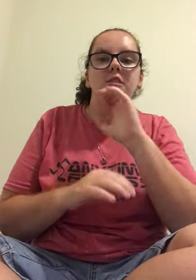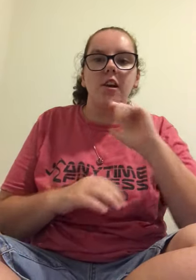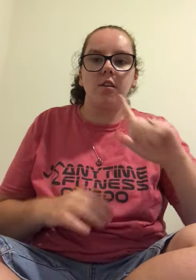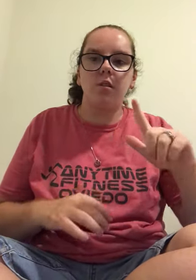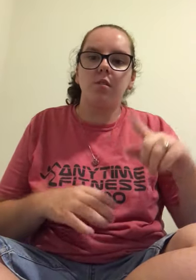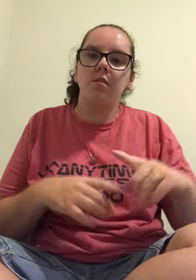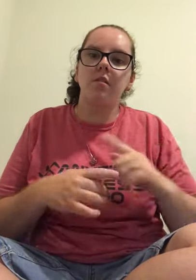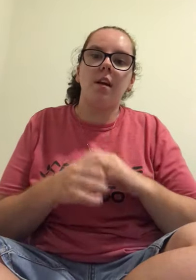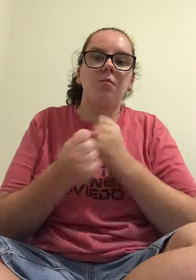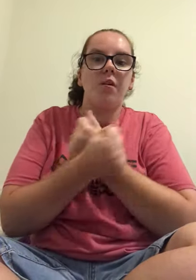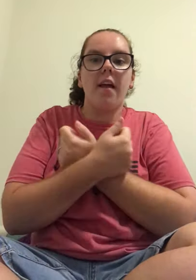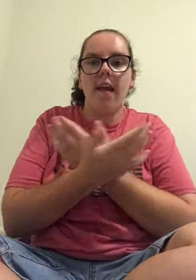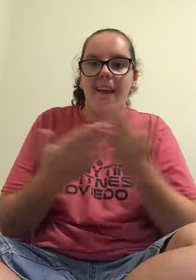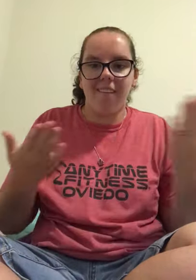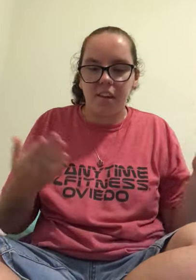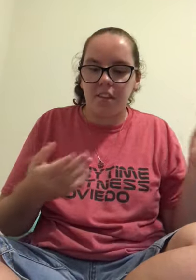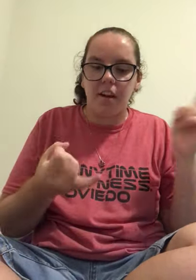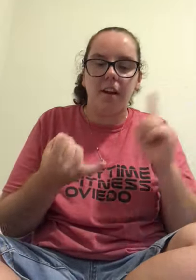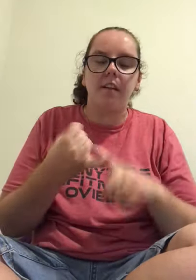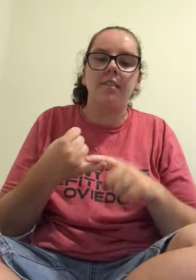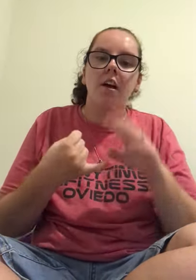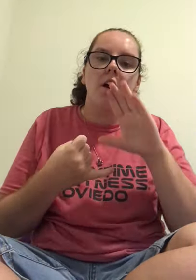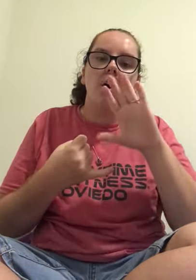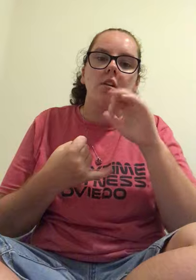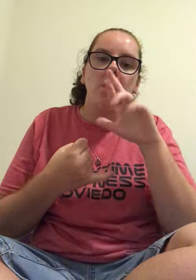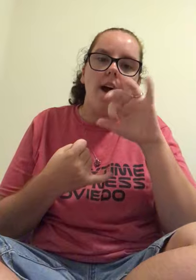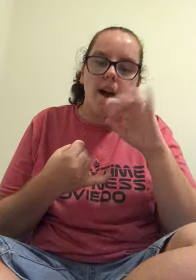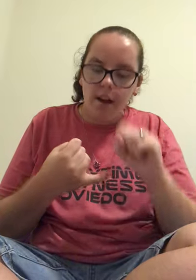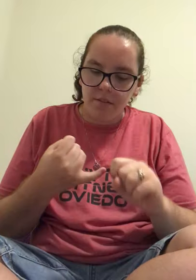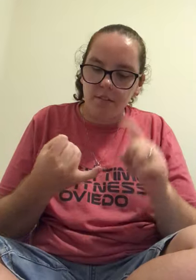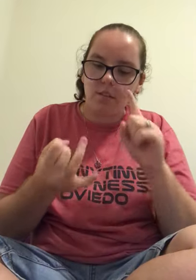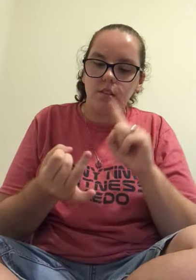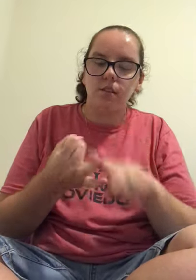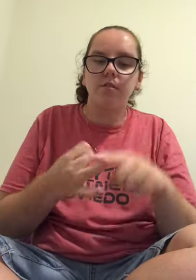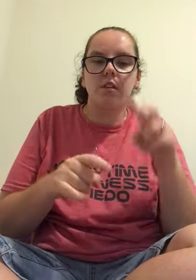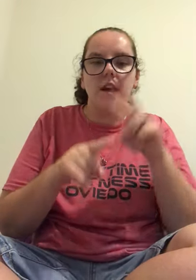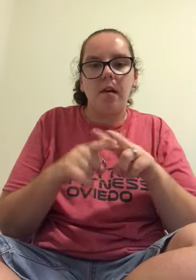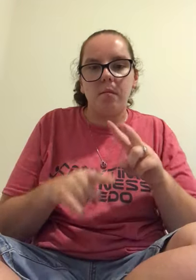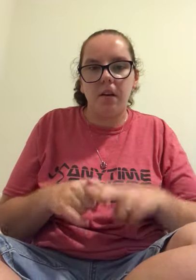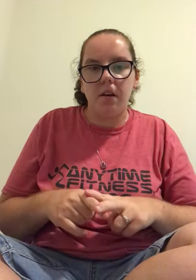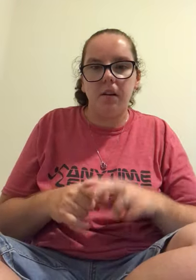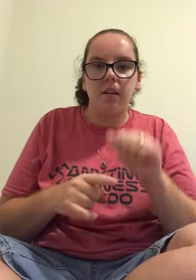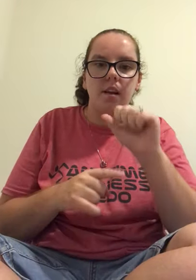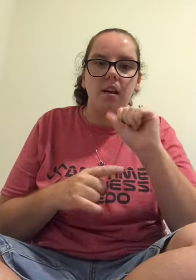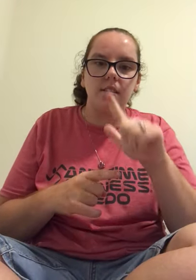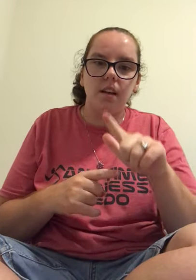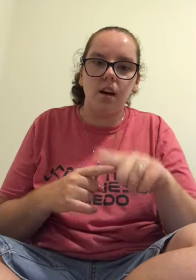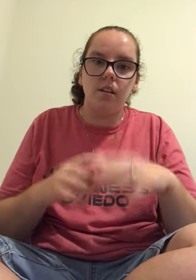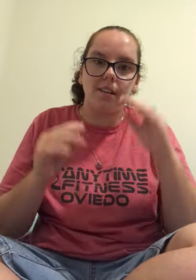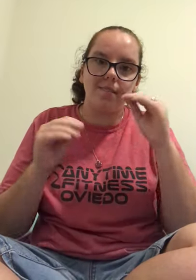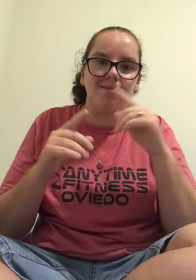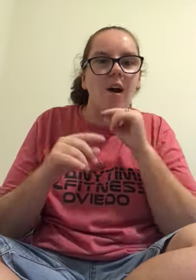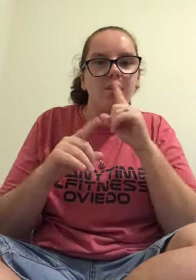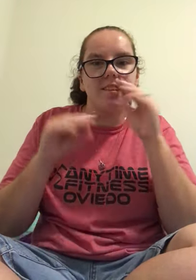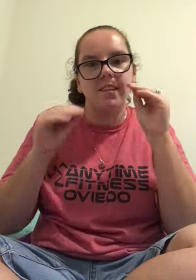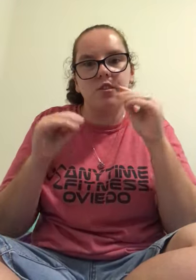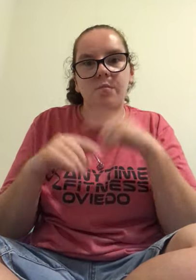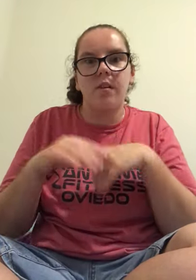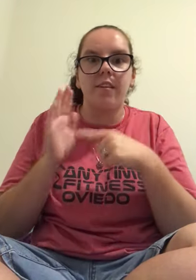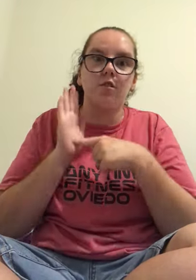channel I'm doing everything crafts, vocabulary, and ASL like not really teaching but like